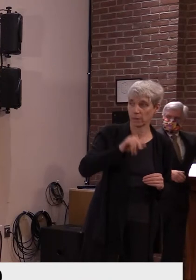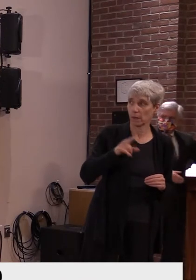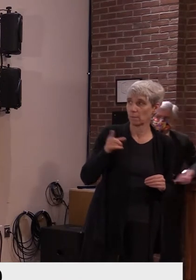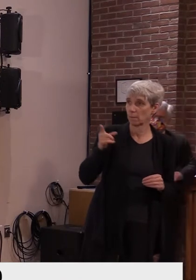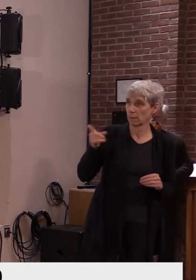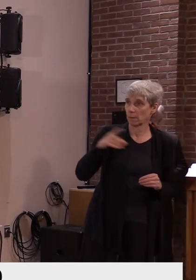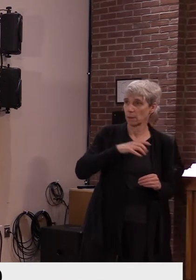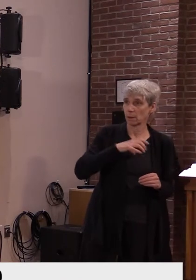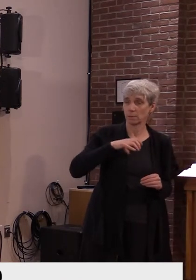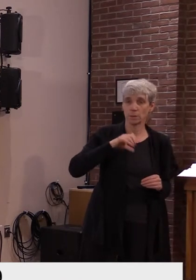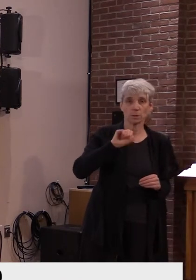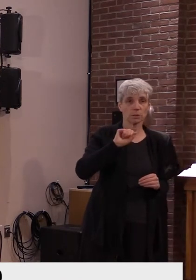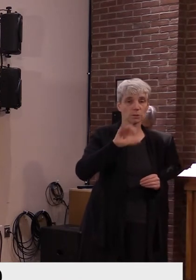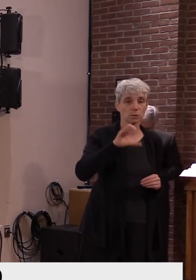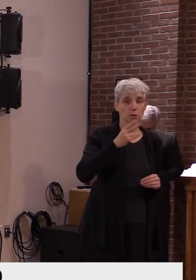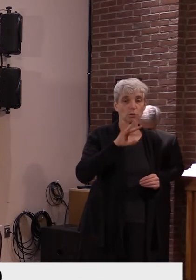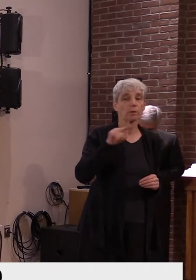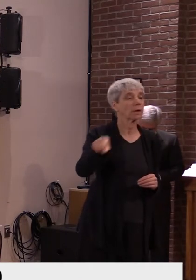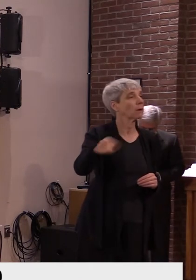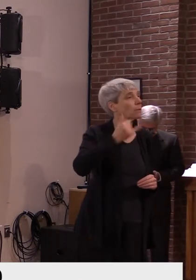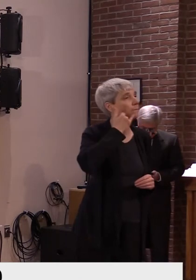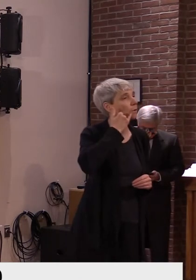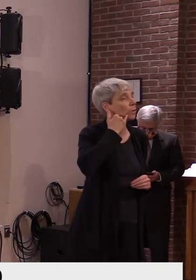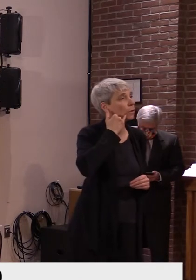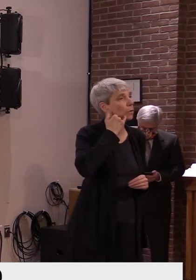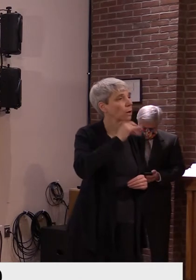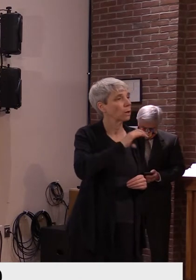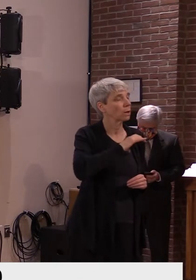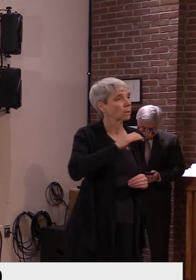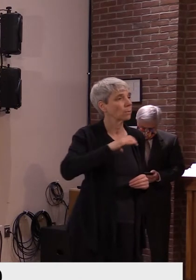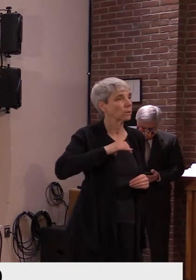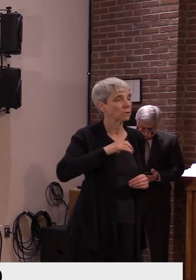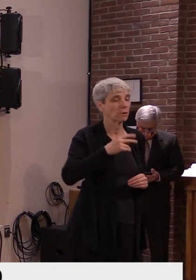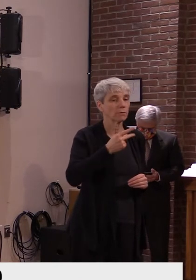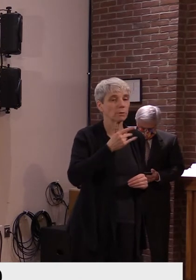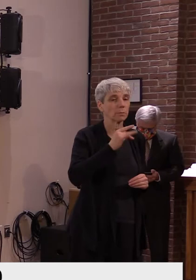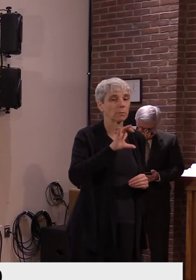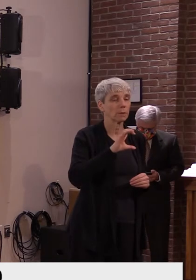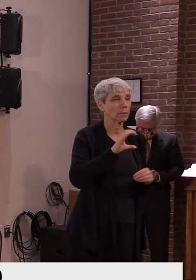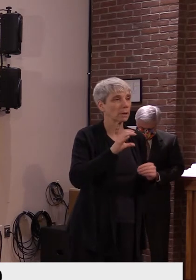Commissioner Scherling if he's on, if he's aware of anything, uh,